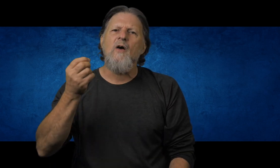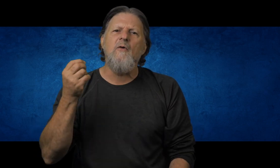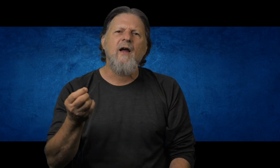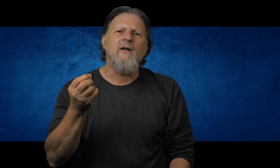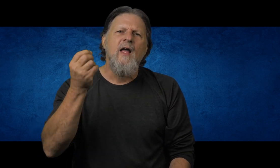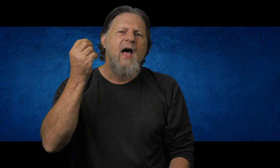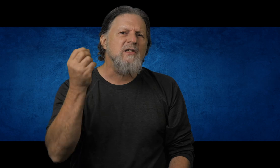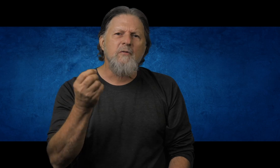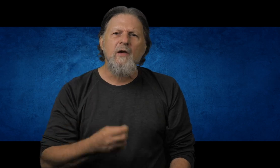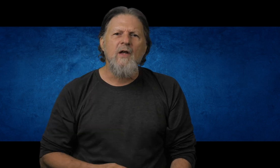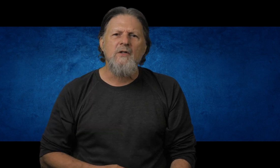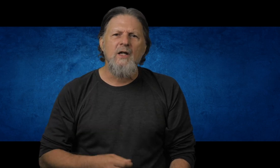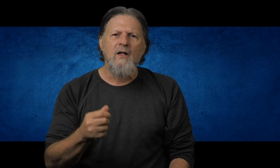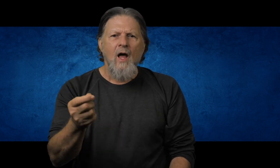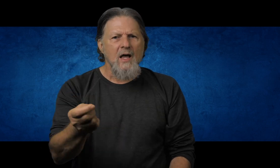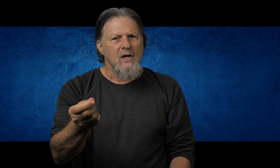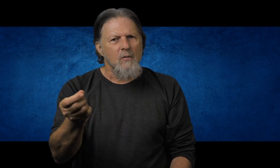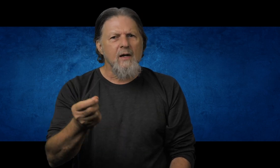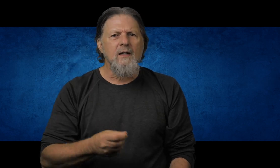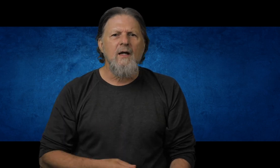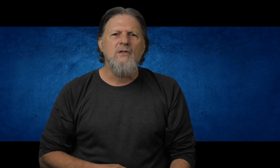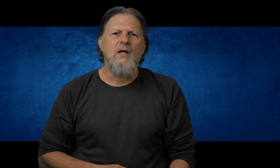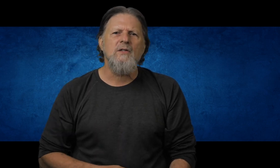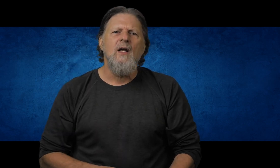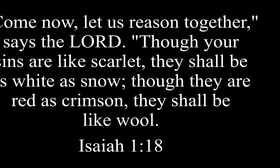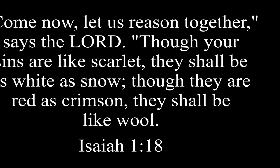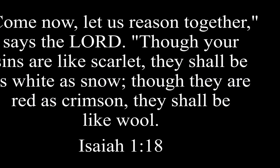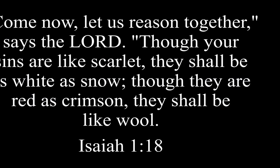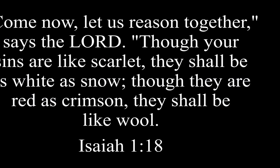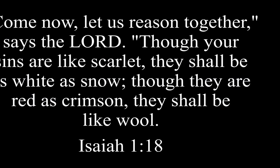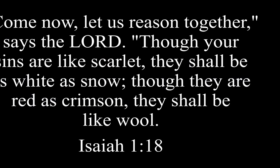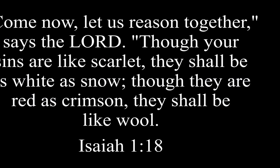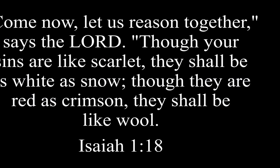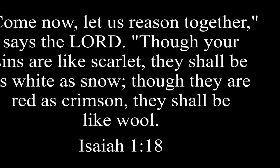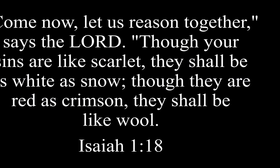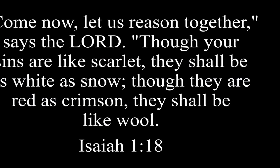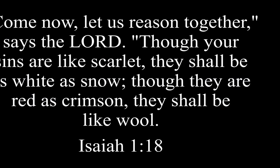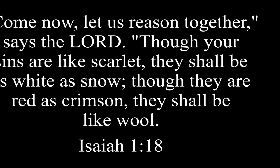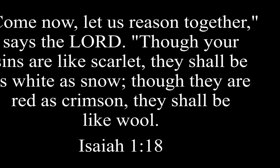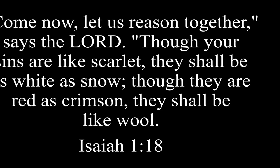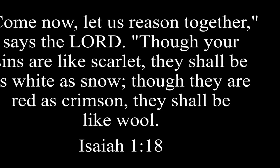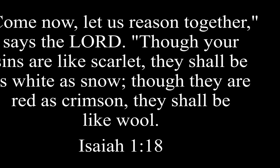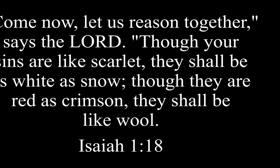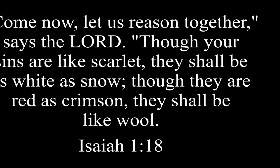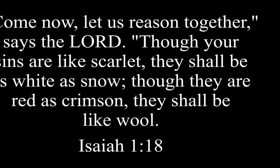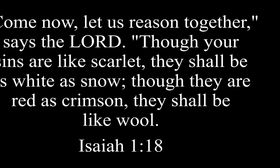record as if we have never sinned. Isaiah 1.18 says, come now, let us reason together, says the Lord. Though your